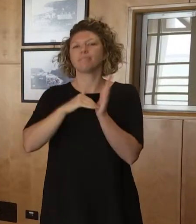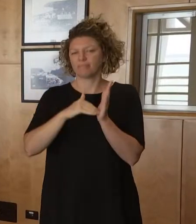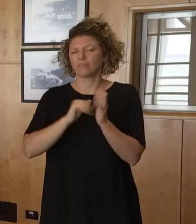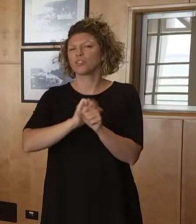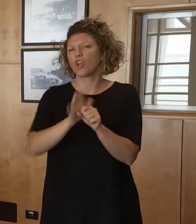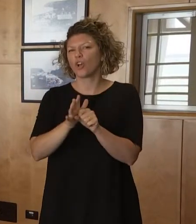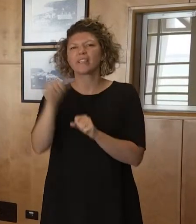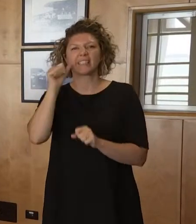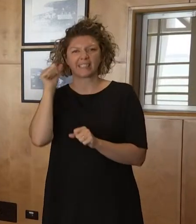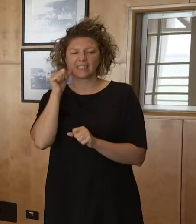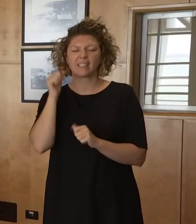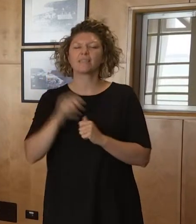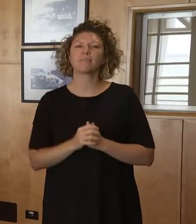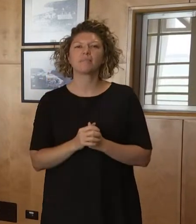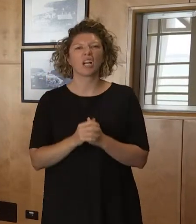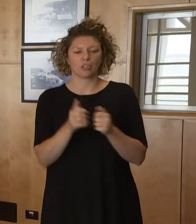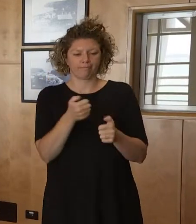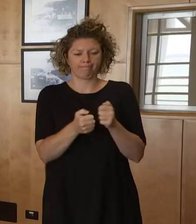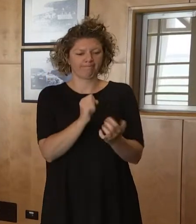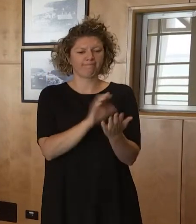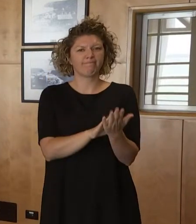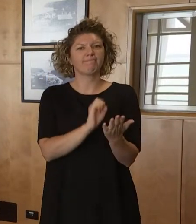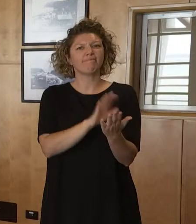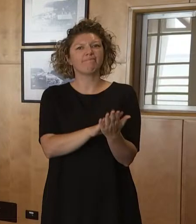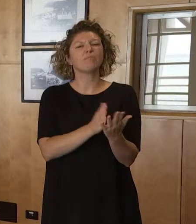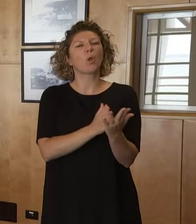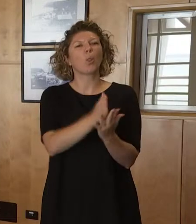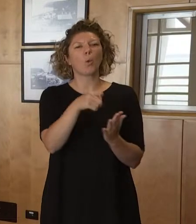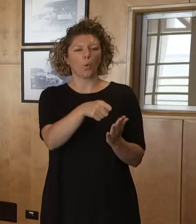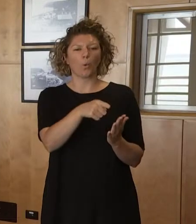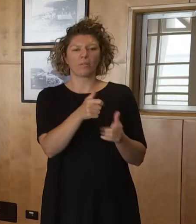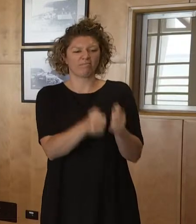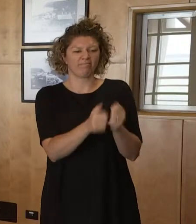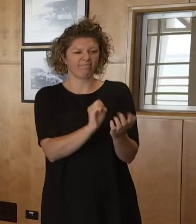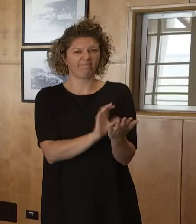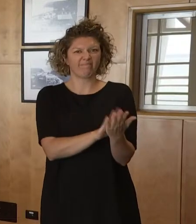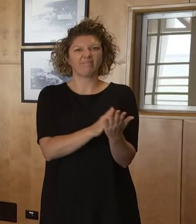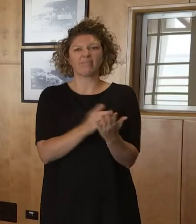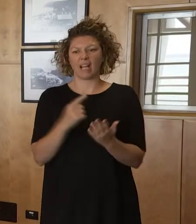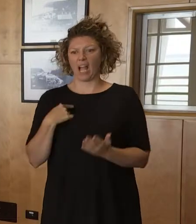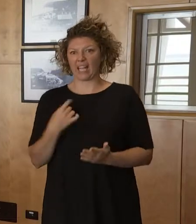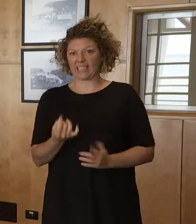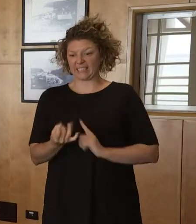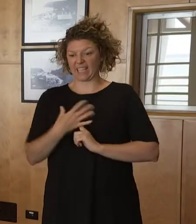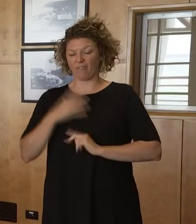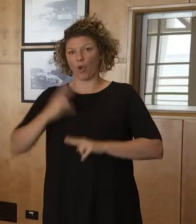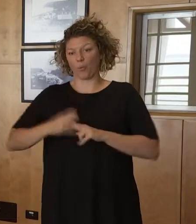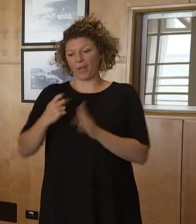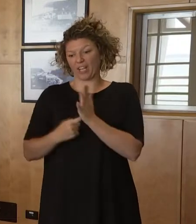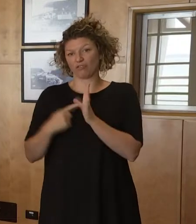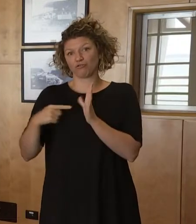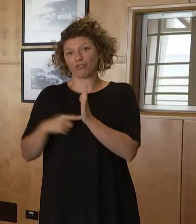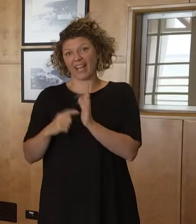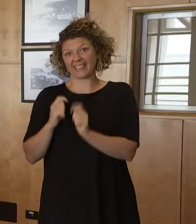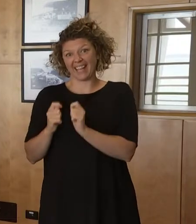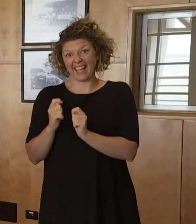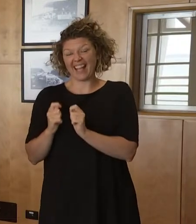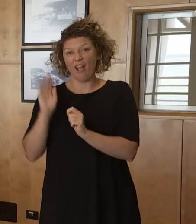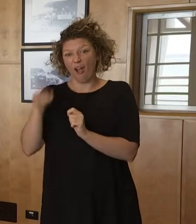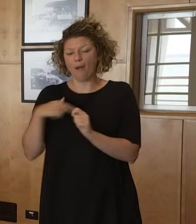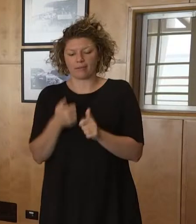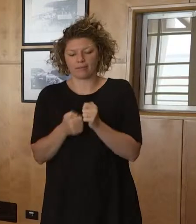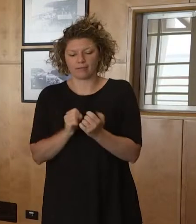cases uploaded individuals through their rat tests. So we're starting to provide that information on a daily basis